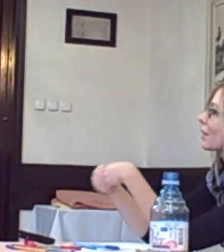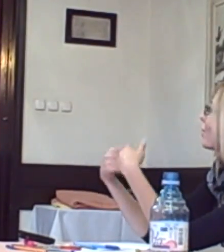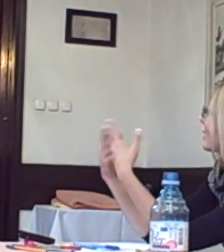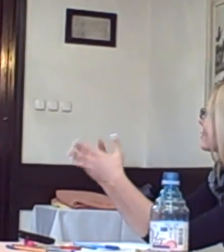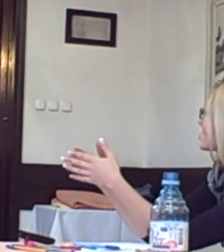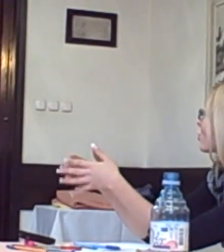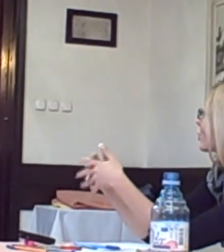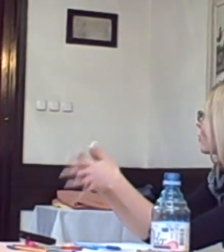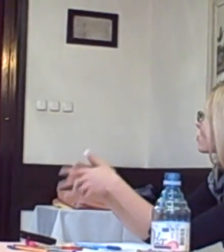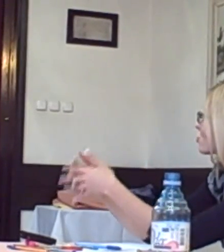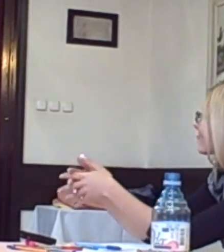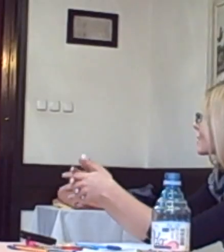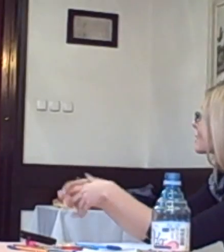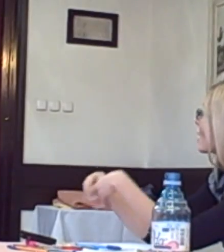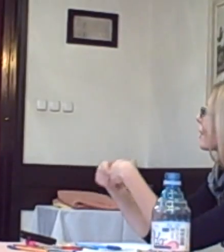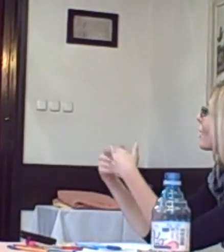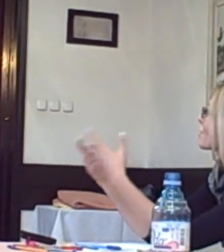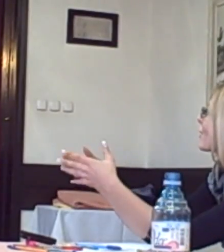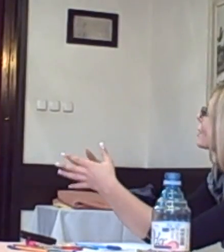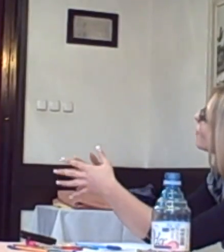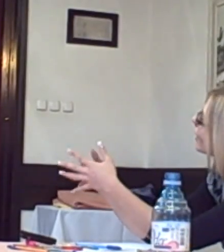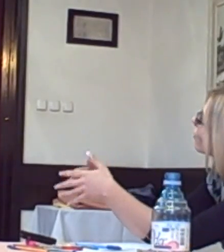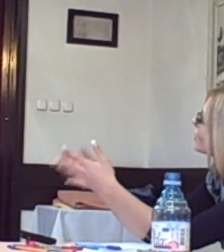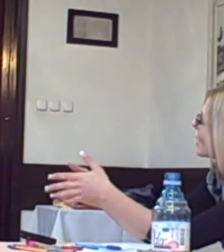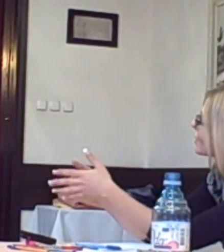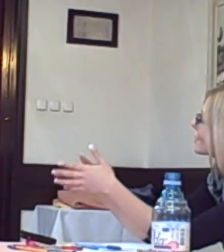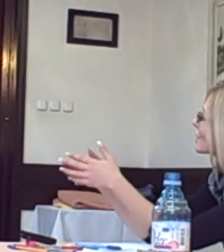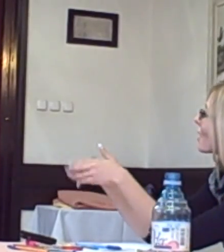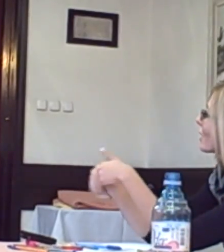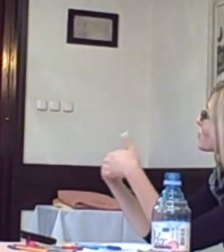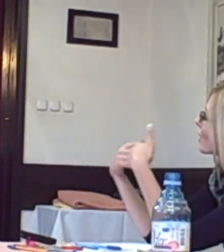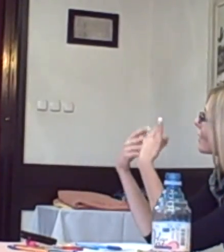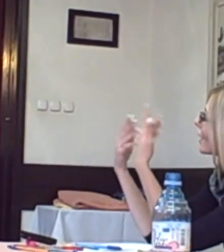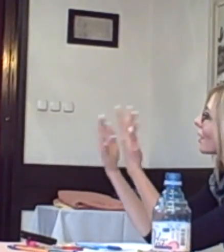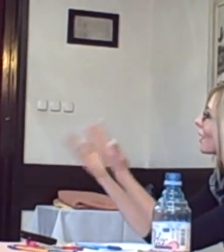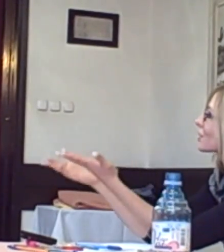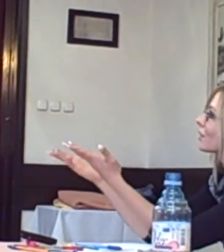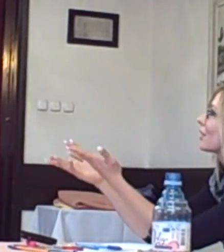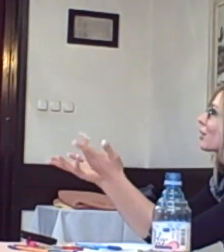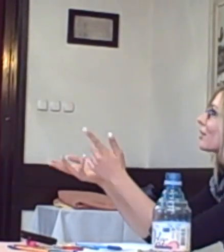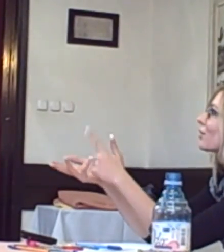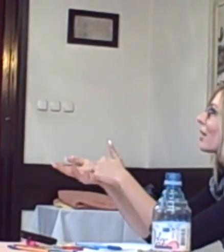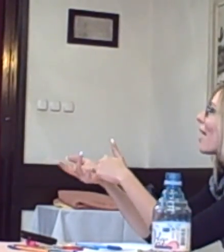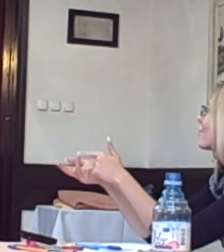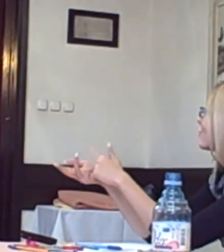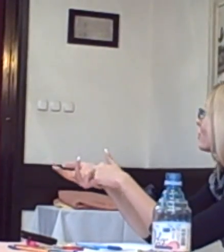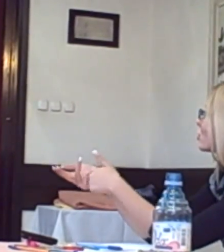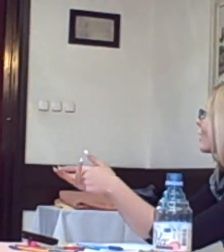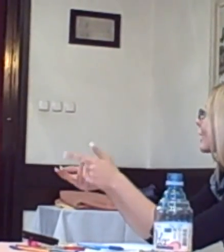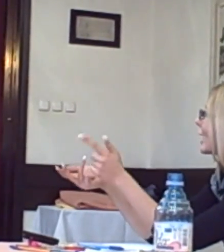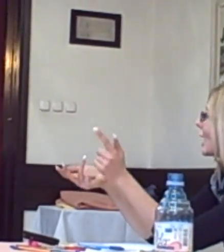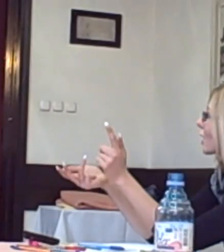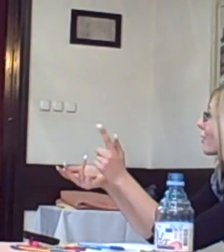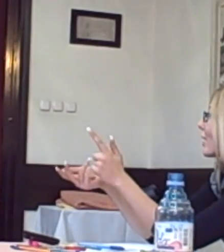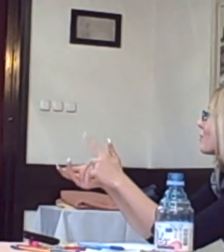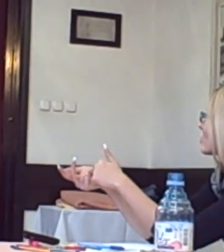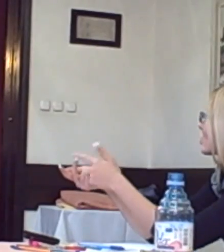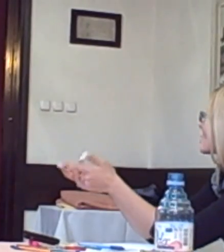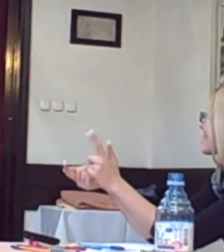like, buying certain goods or services, they're not spending money on the taxes. That's why they are not going to have, in the future, like, a correct pension and